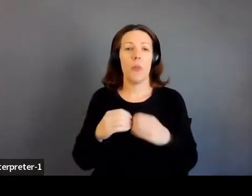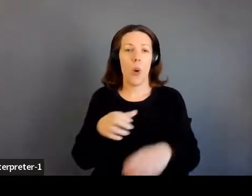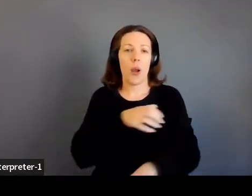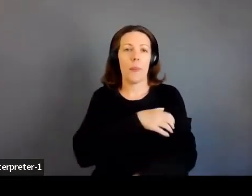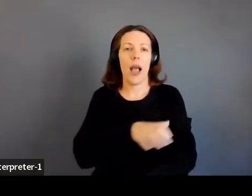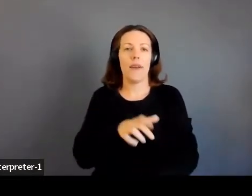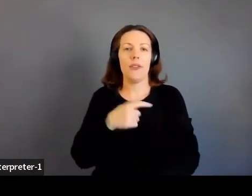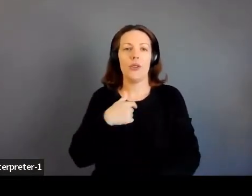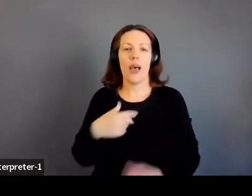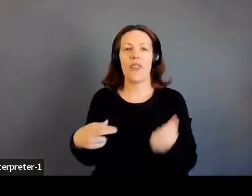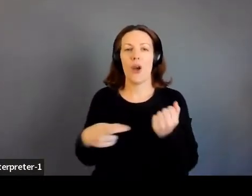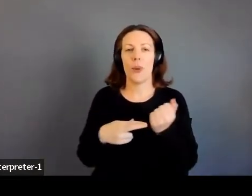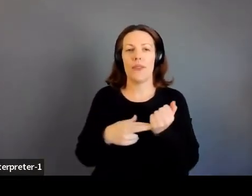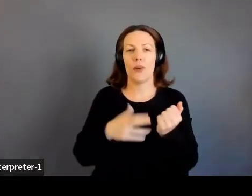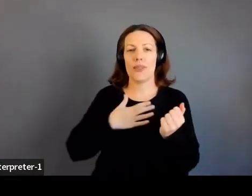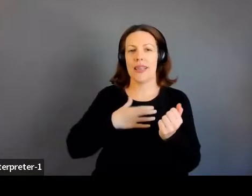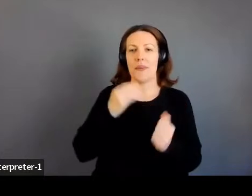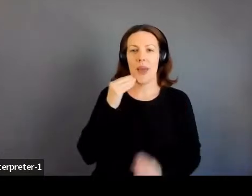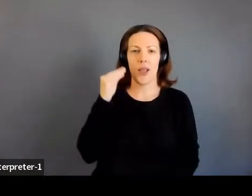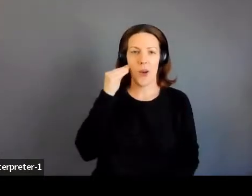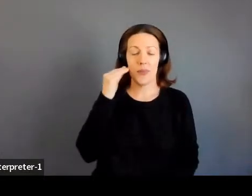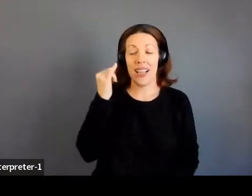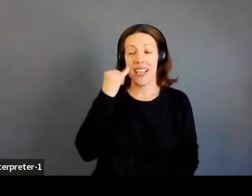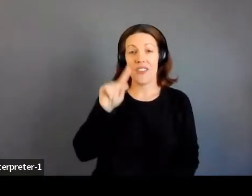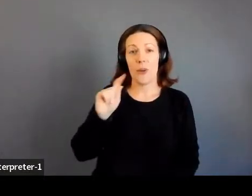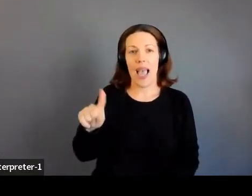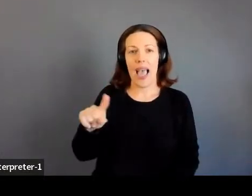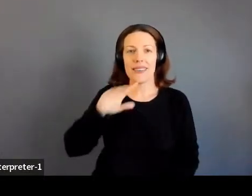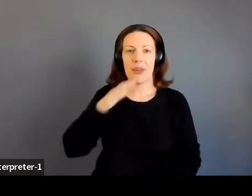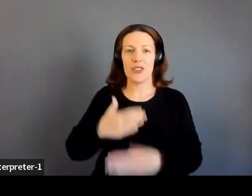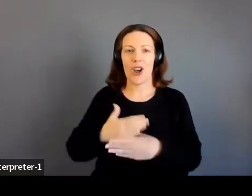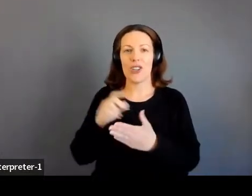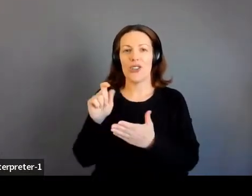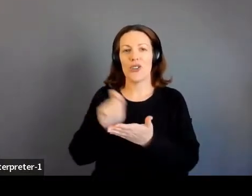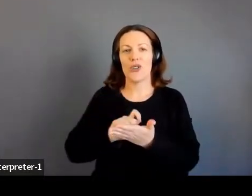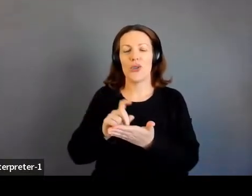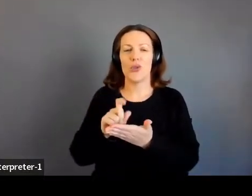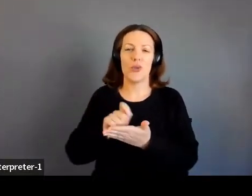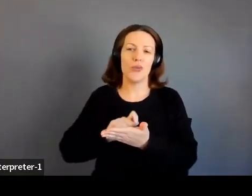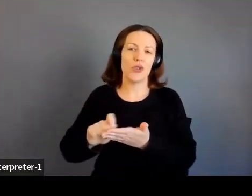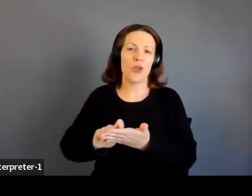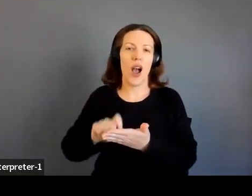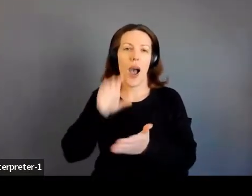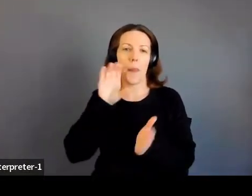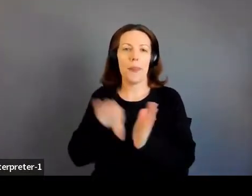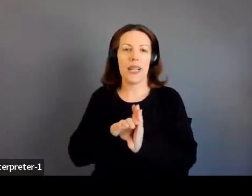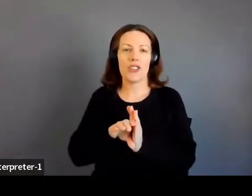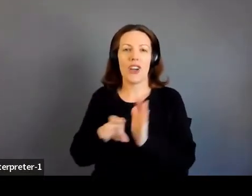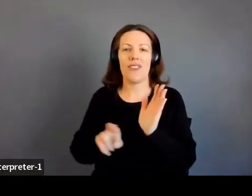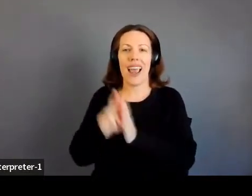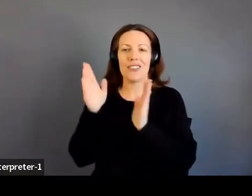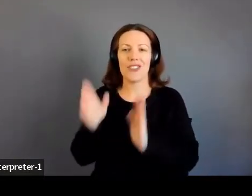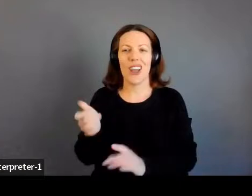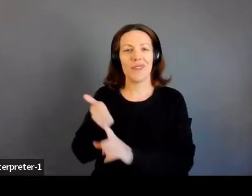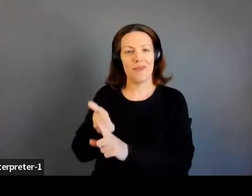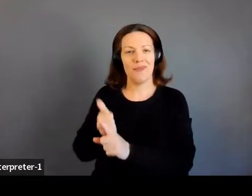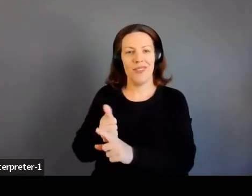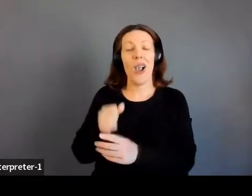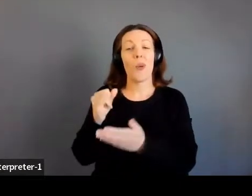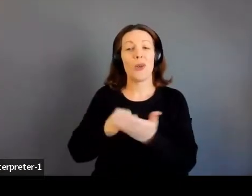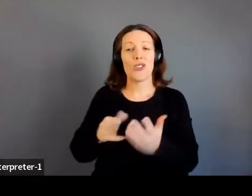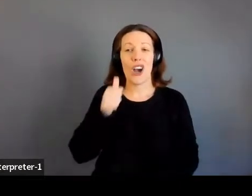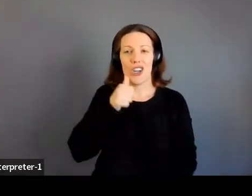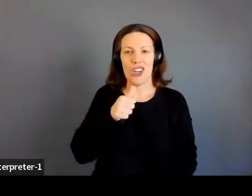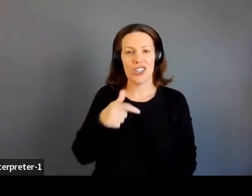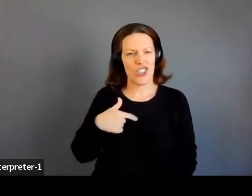in my own household where if you ask my daughter to draw a picture of an astronaut, she truly is drawing a girl. It's like, it would be strange to her